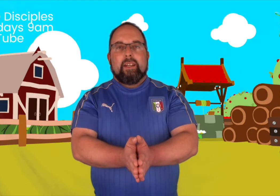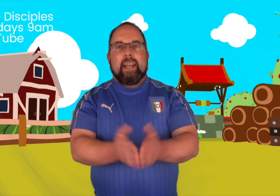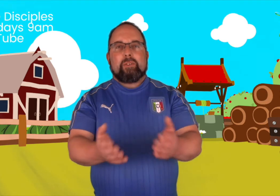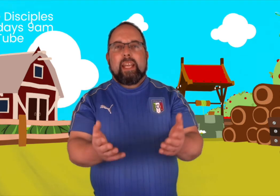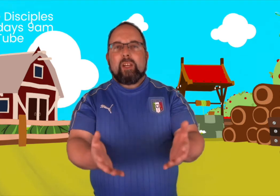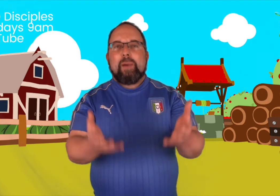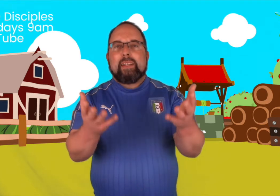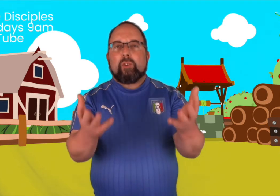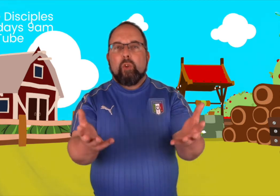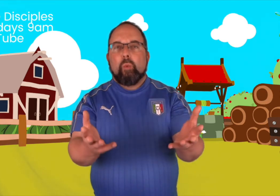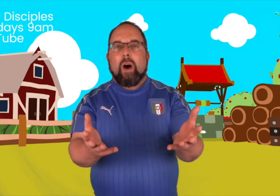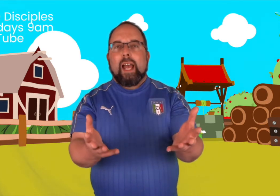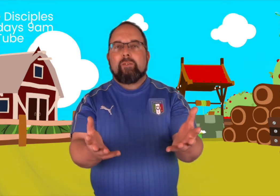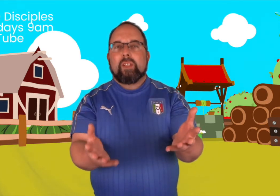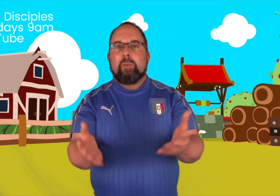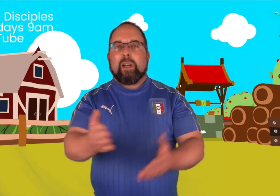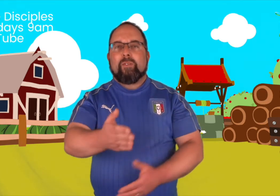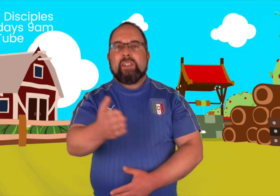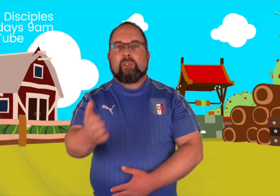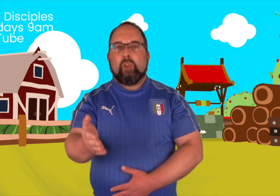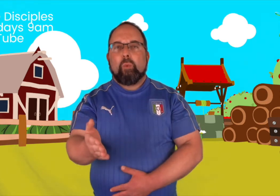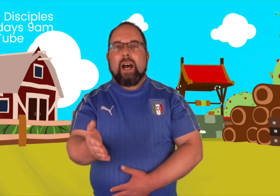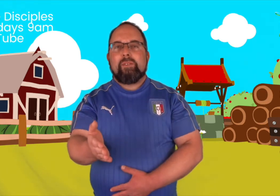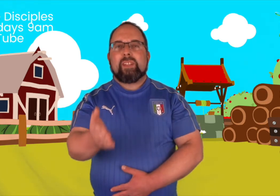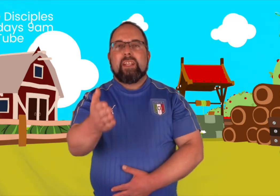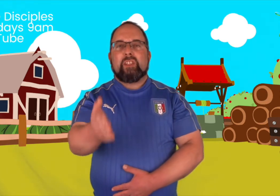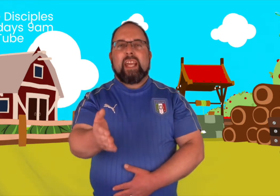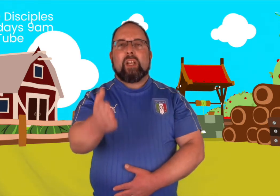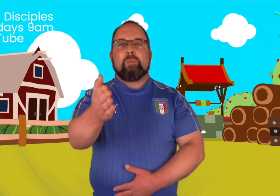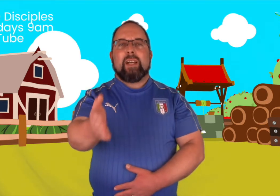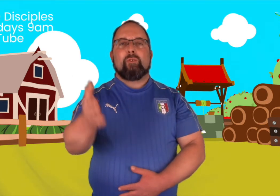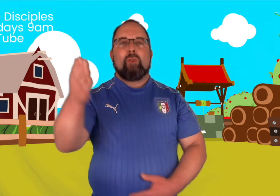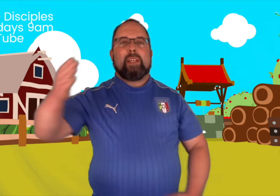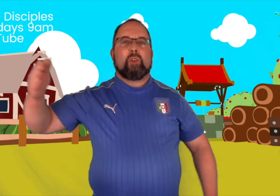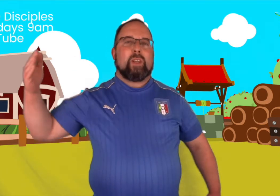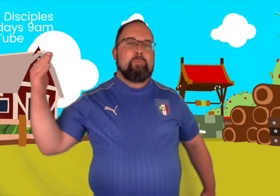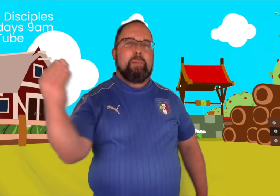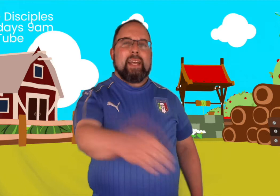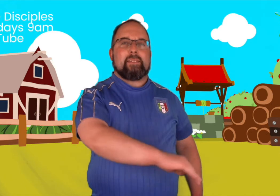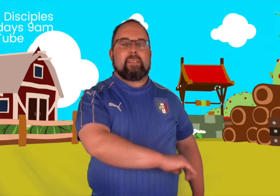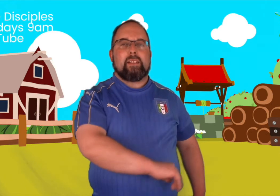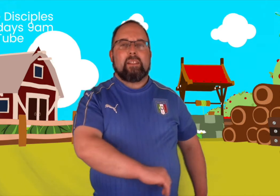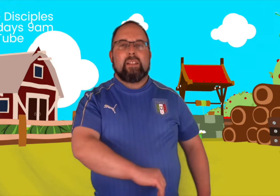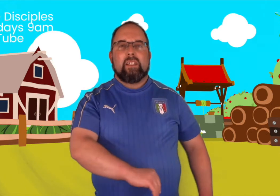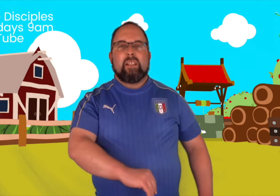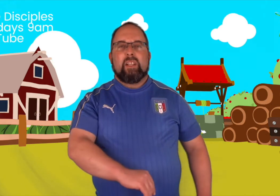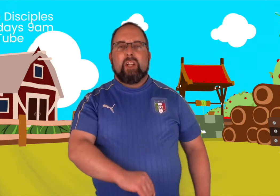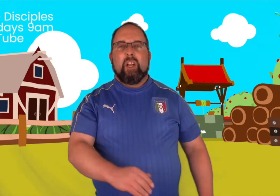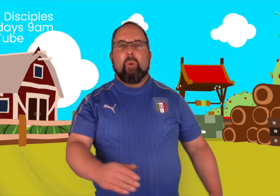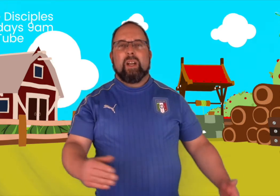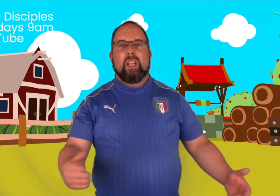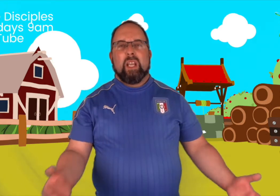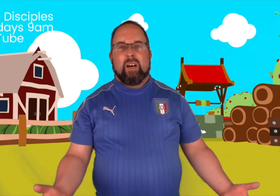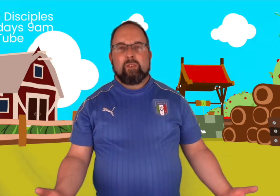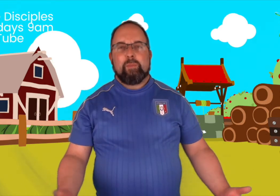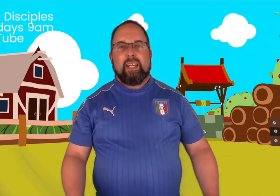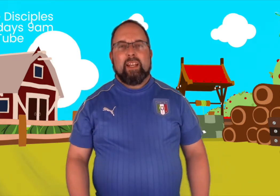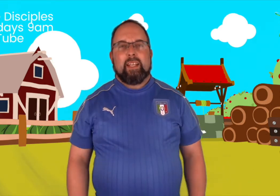Now, Jacob had two wives, but of his two wives, Jacob loved Rachel the best. No one loves me, Leah